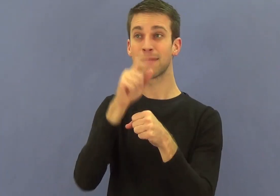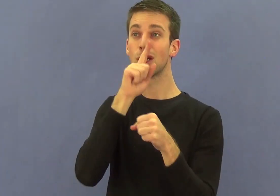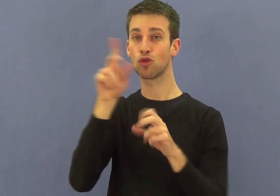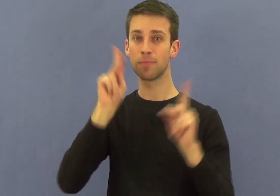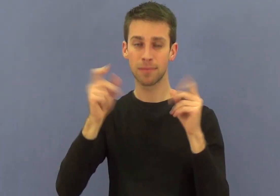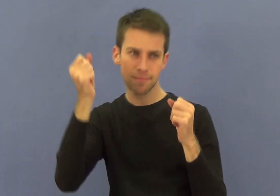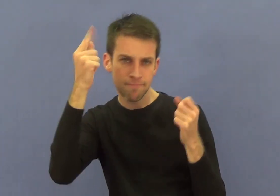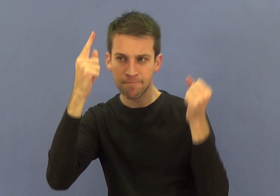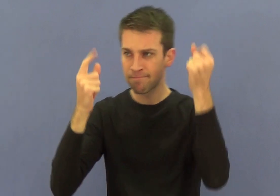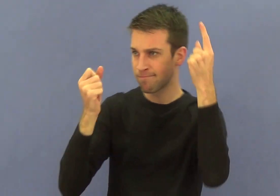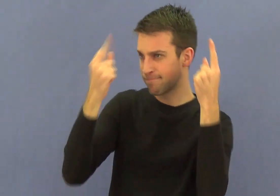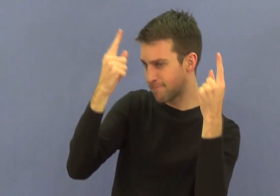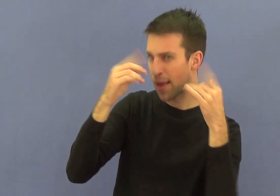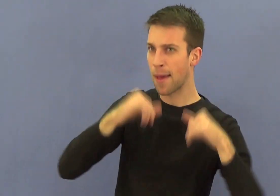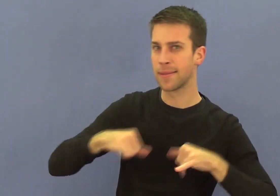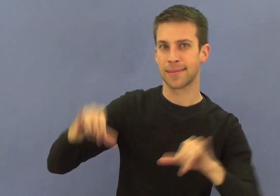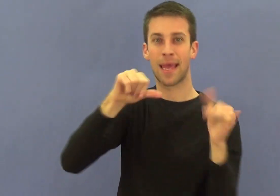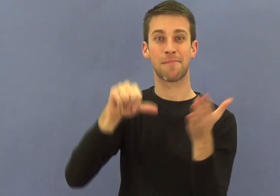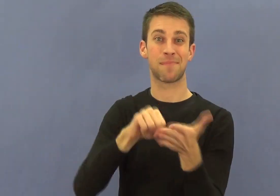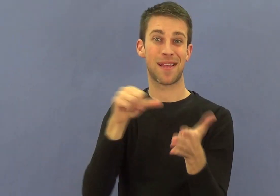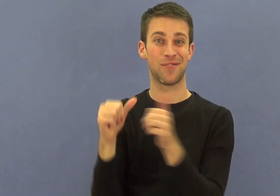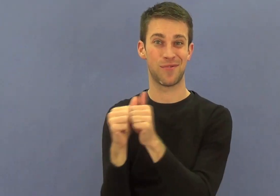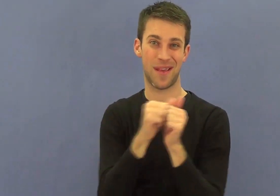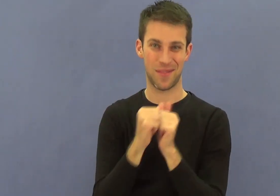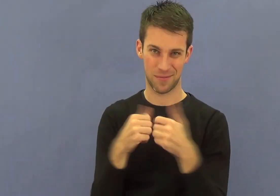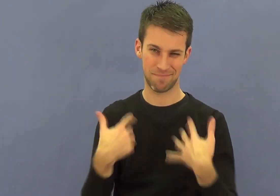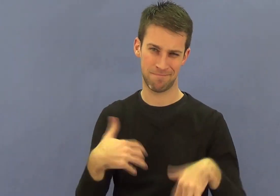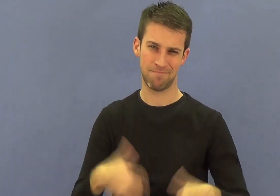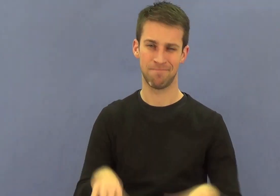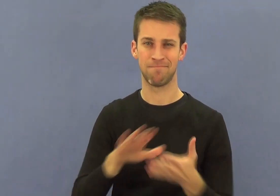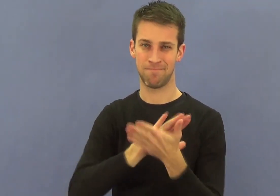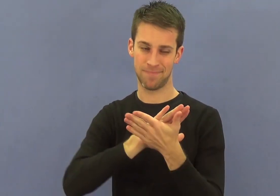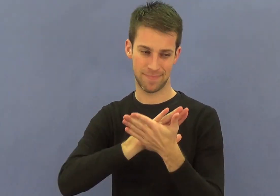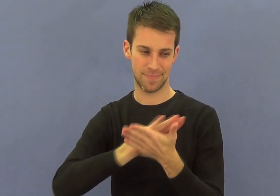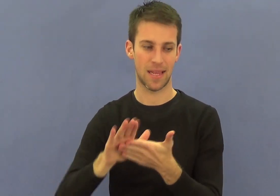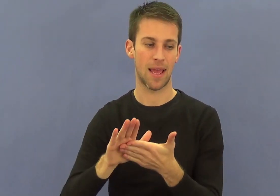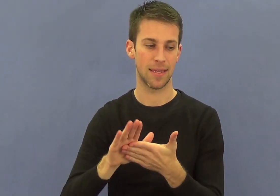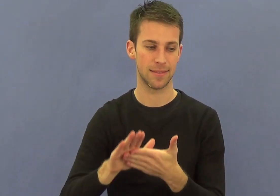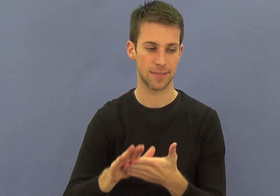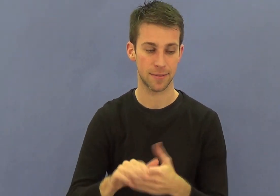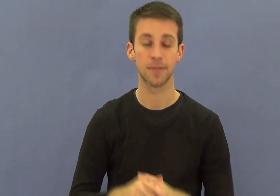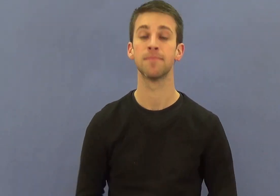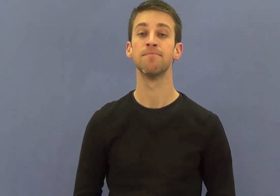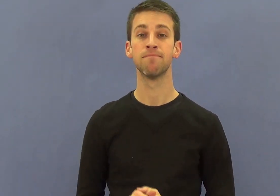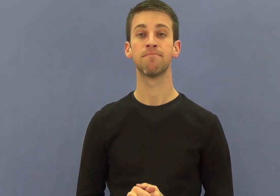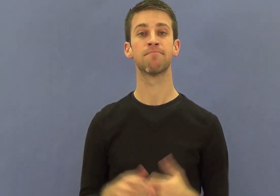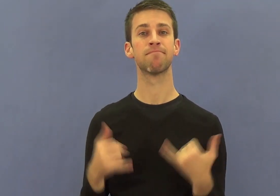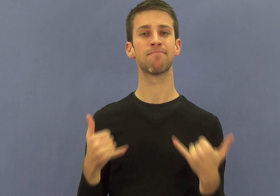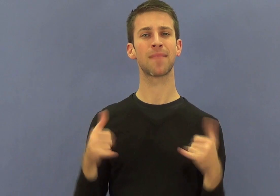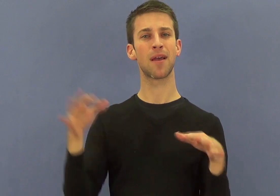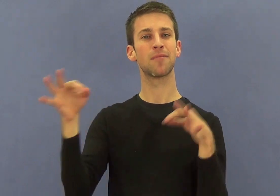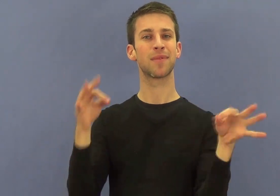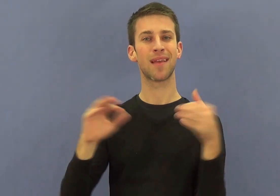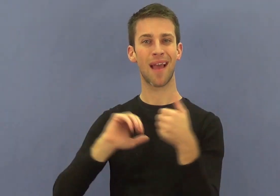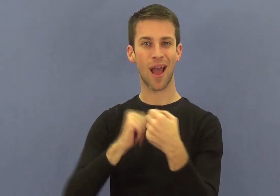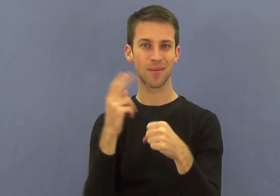You can access this video series in a variety of ways. If you notice at the top, there are four tabs.